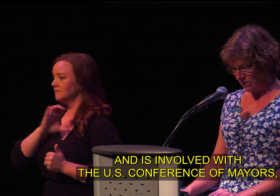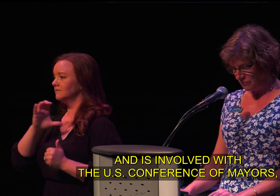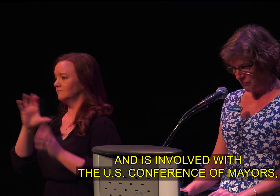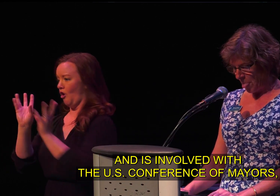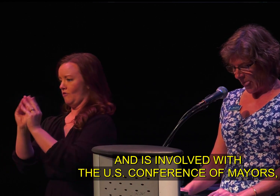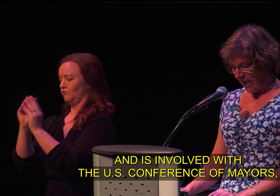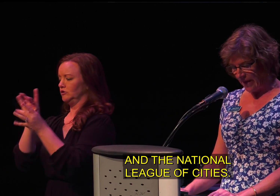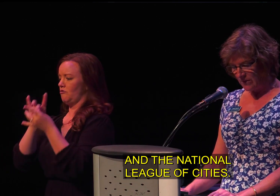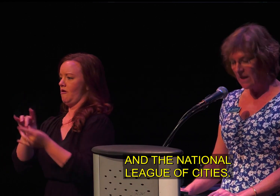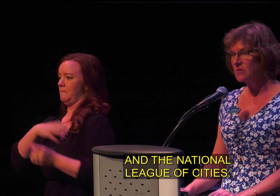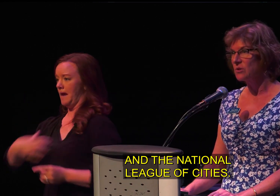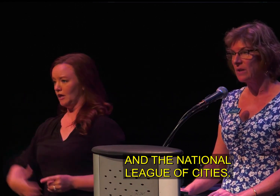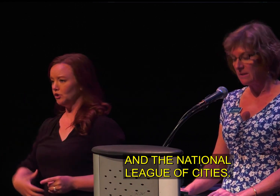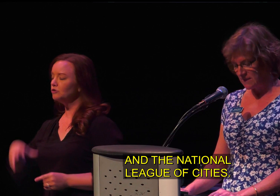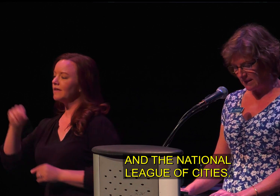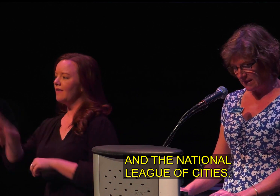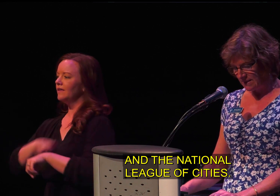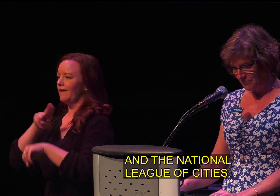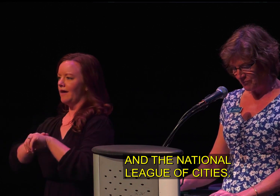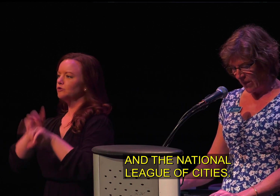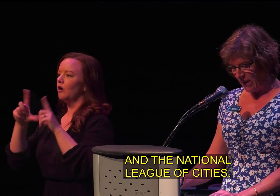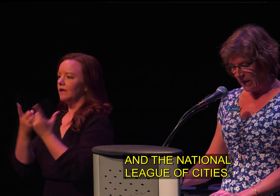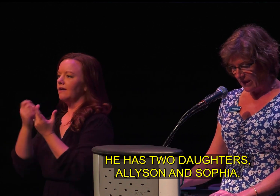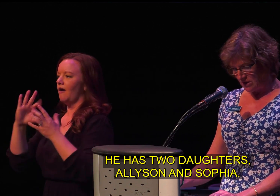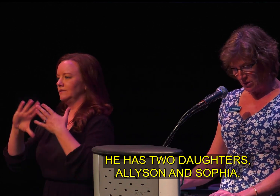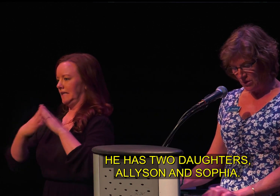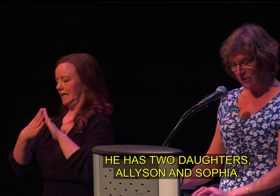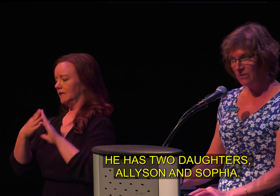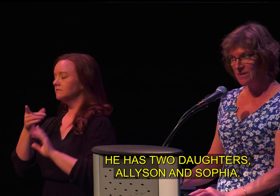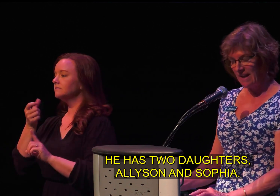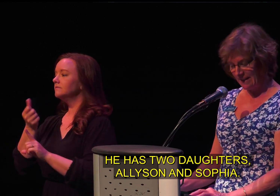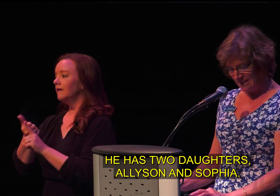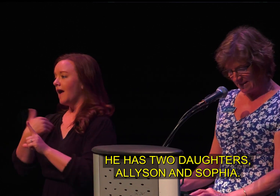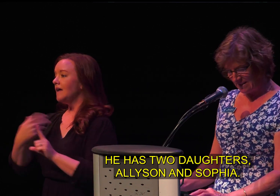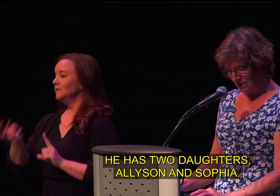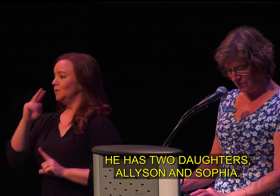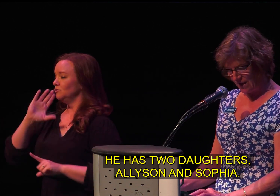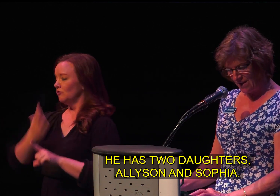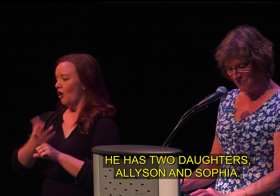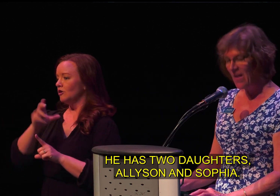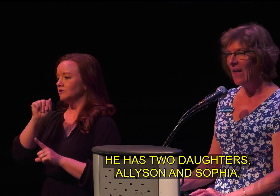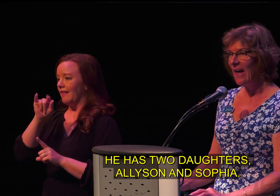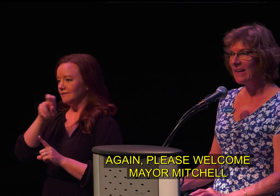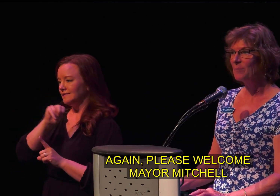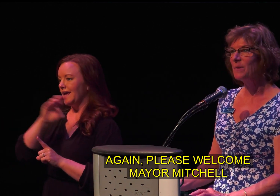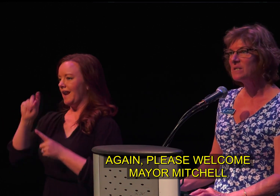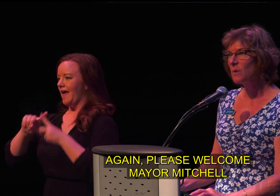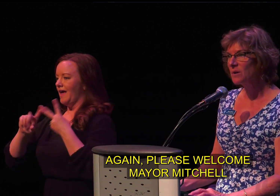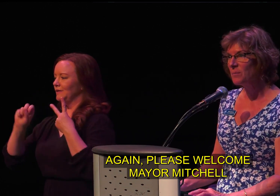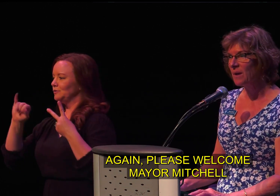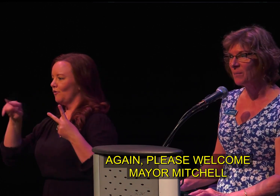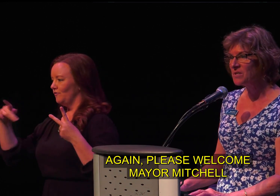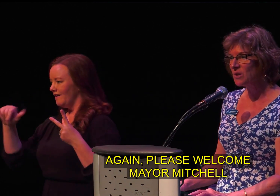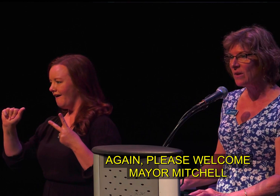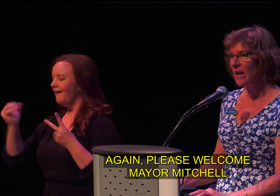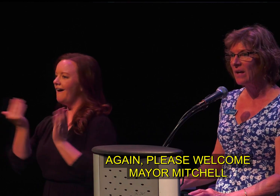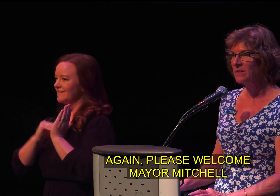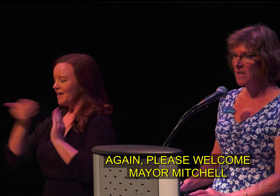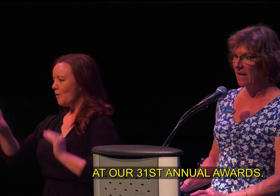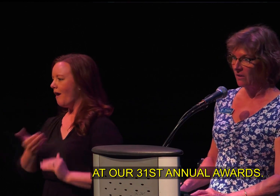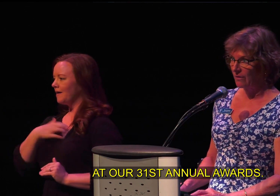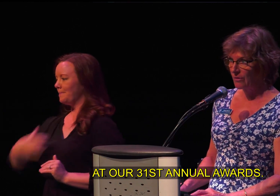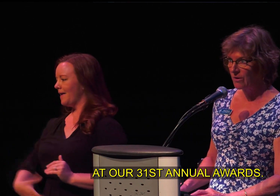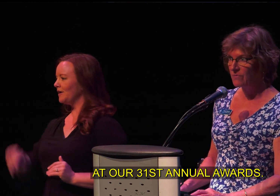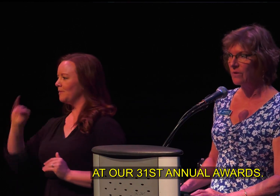on Mayors and the National League of Cities. He has two daughters, Allison and Sophia. Again, please welcome Mayor Mitchell